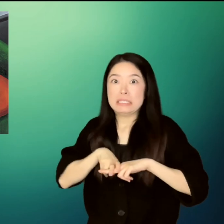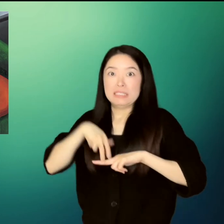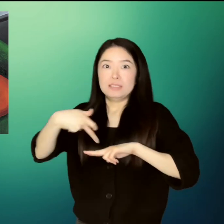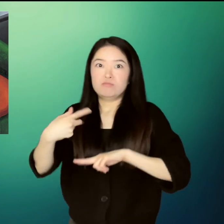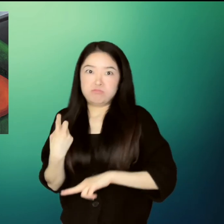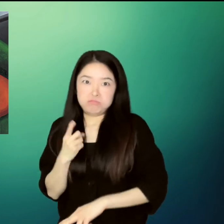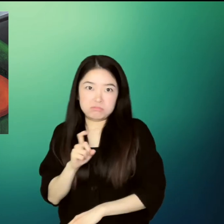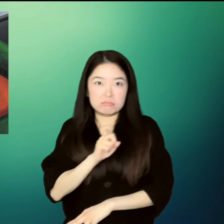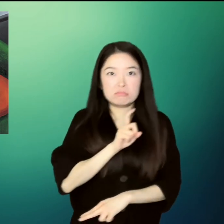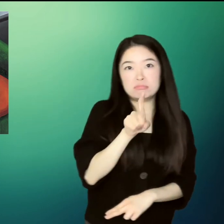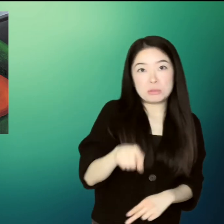off.